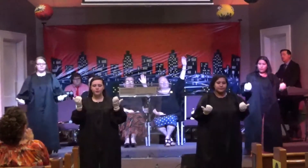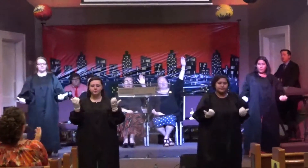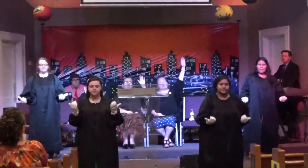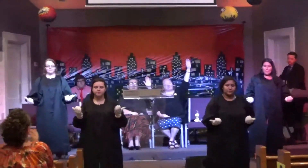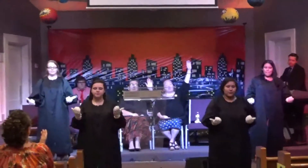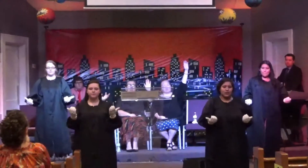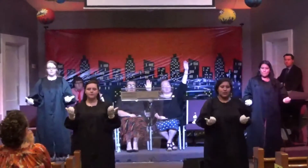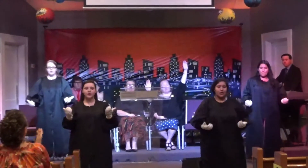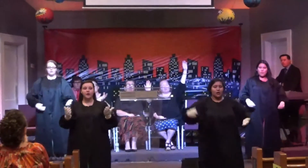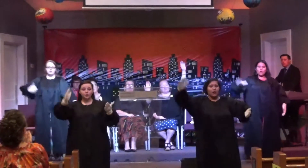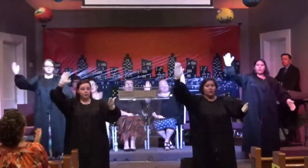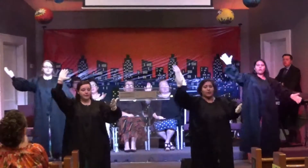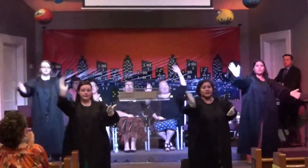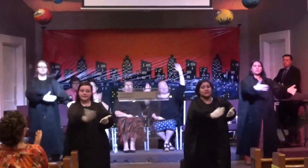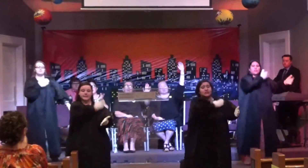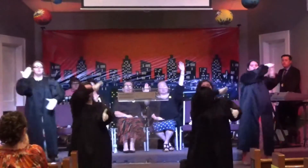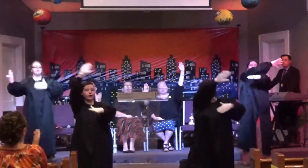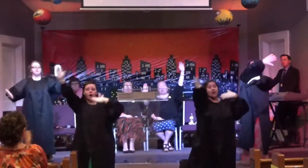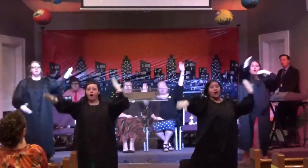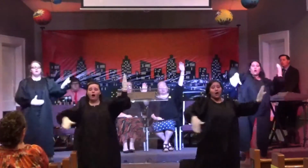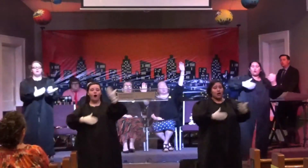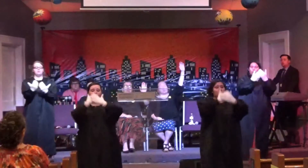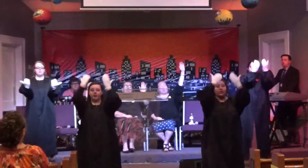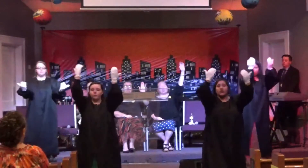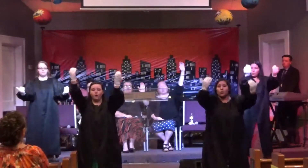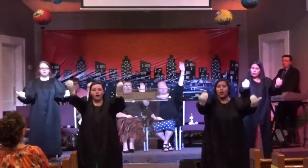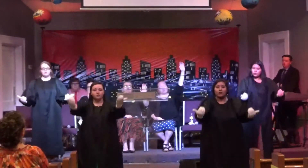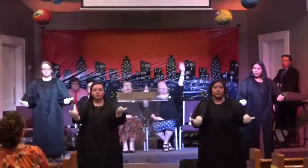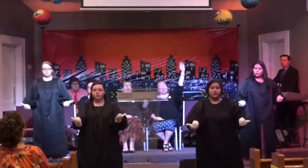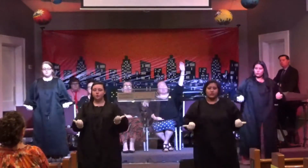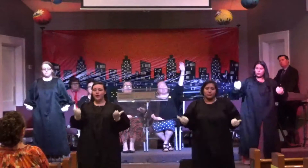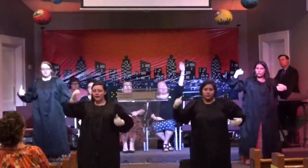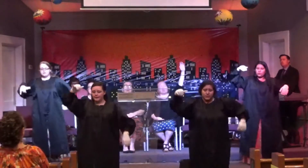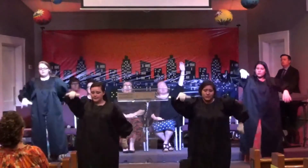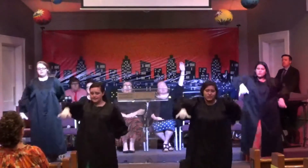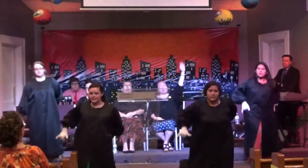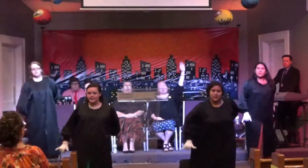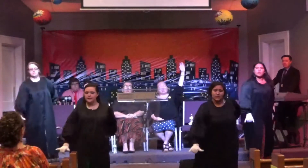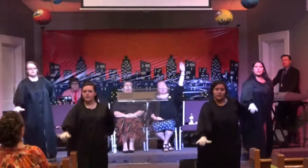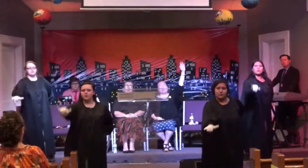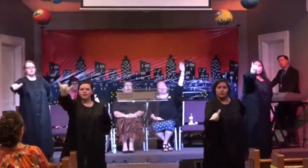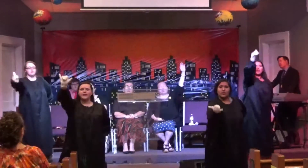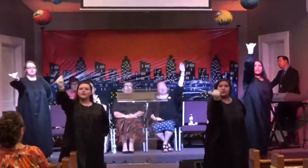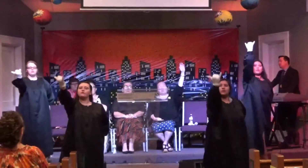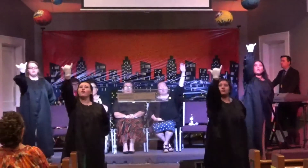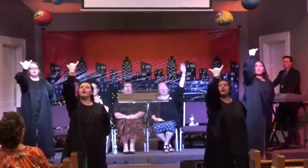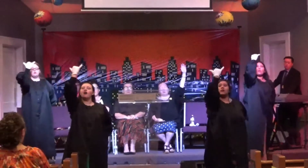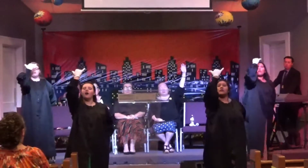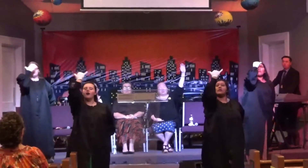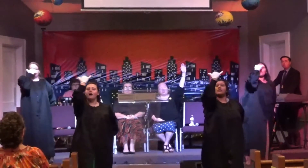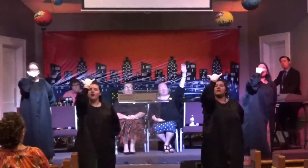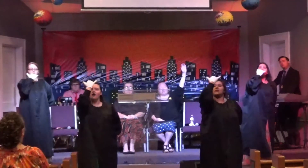sing all we want to And still get it wrong Oh,